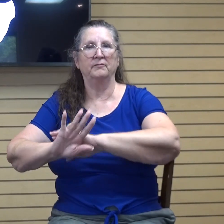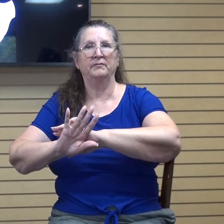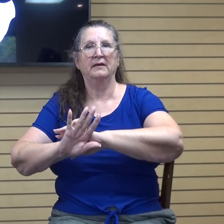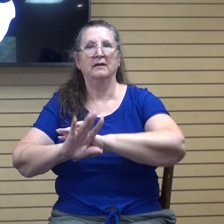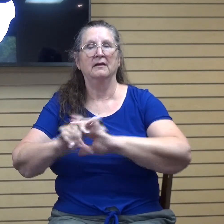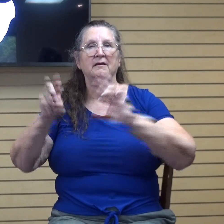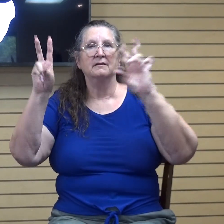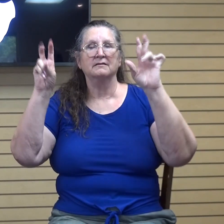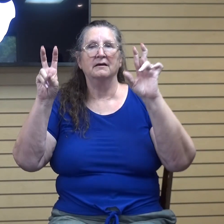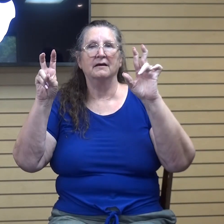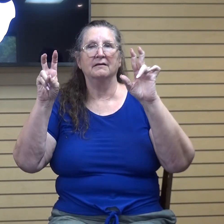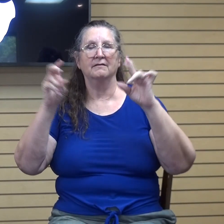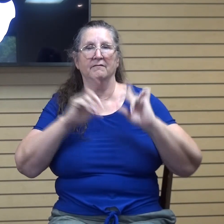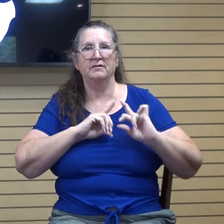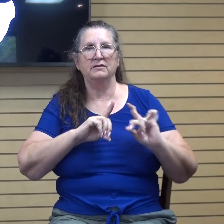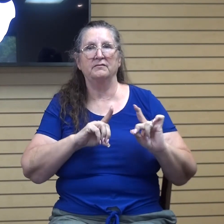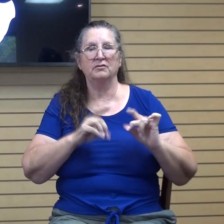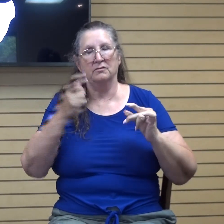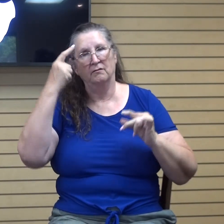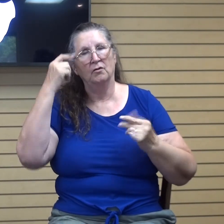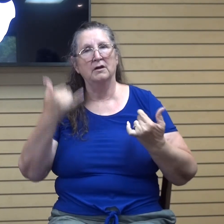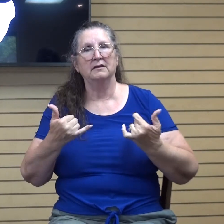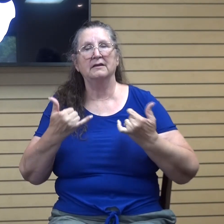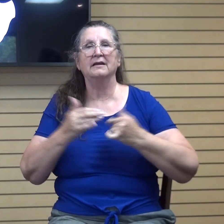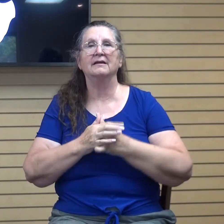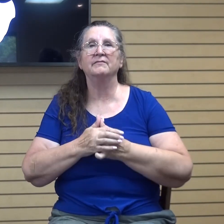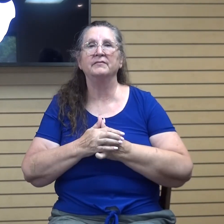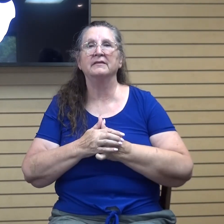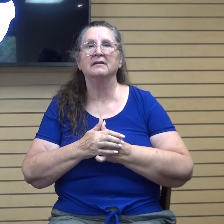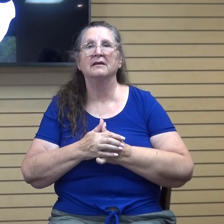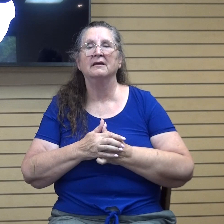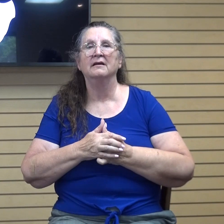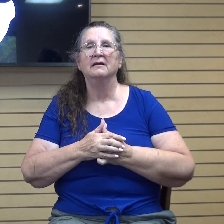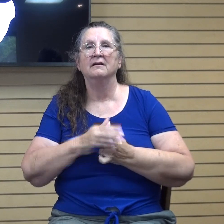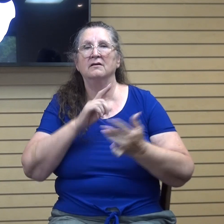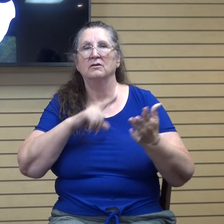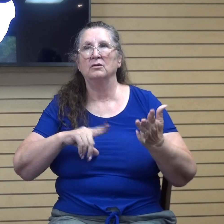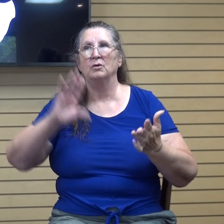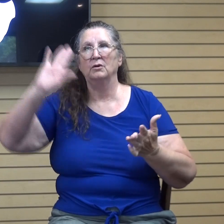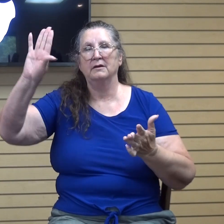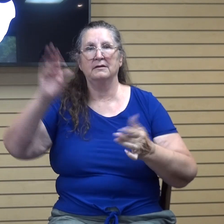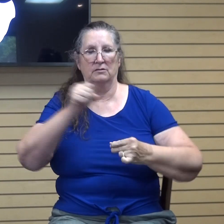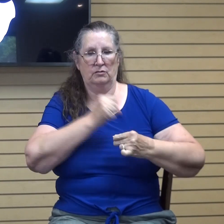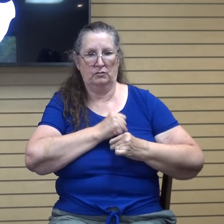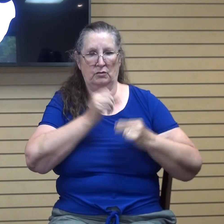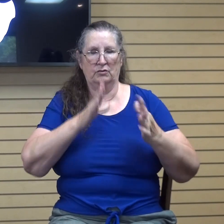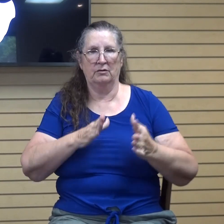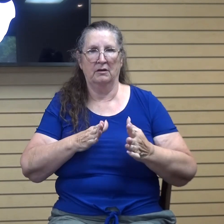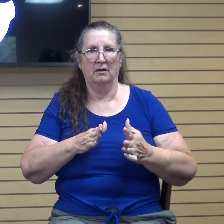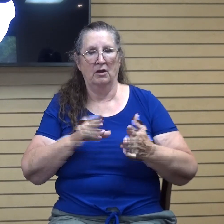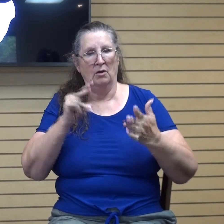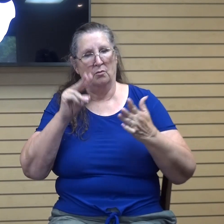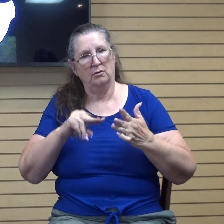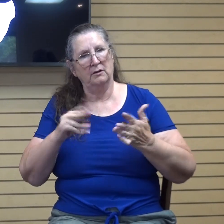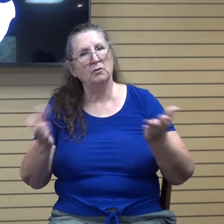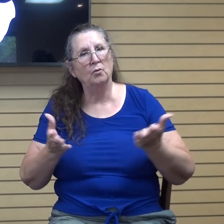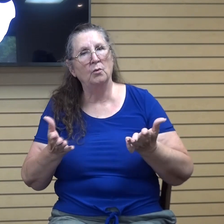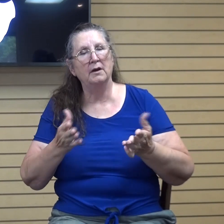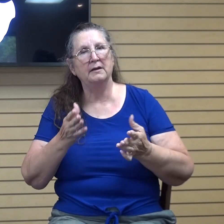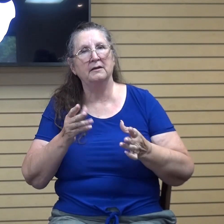devotional for today, The Lord's Soldier. We're going to look at what it means to be the Lord's Soldier and how